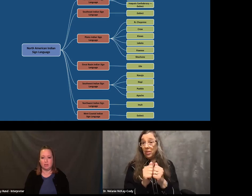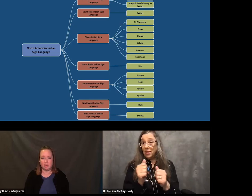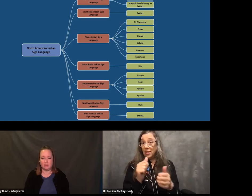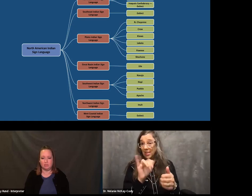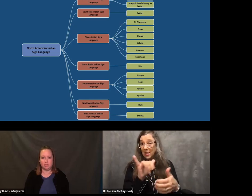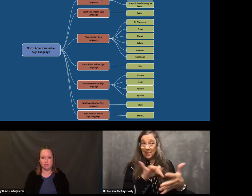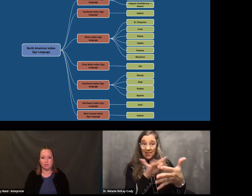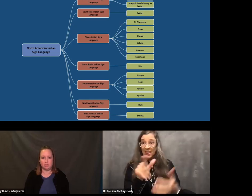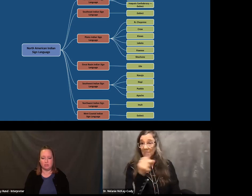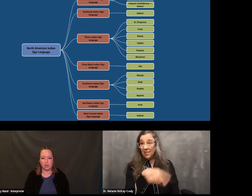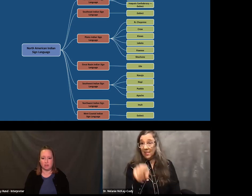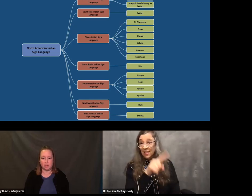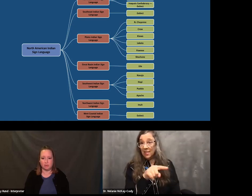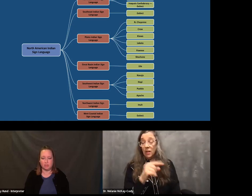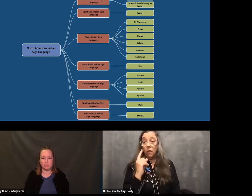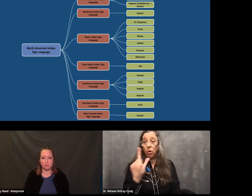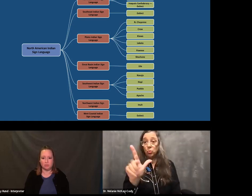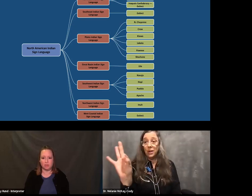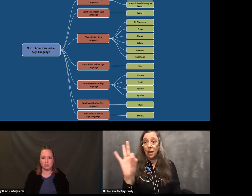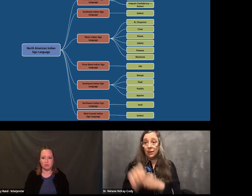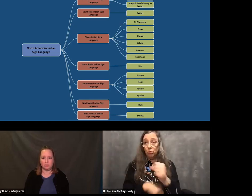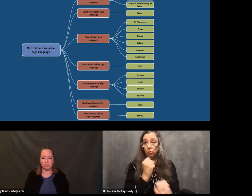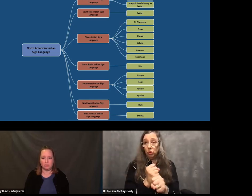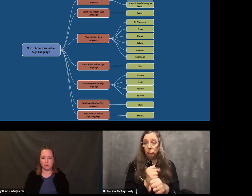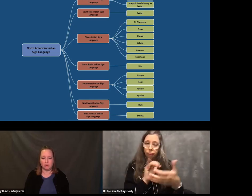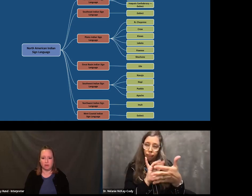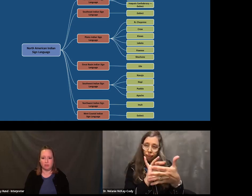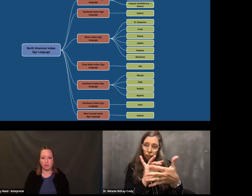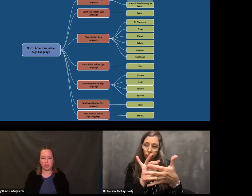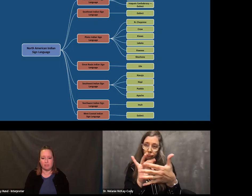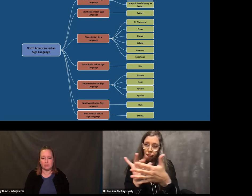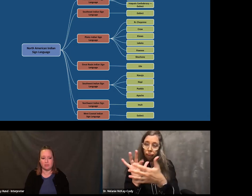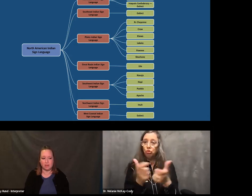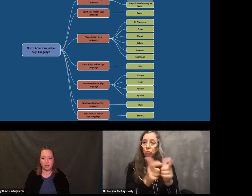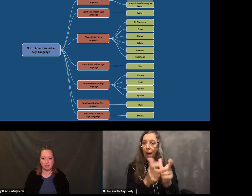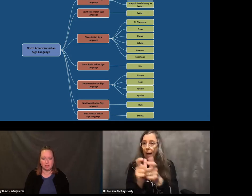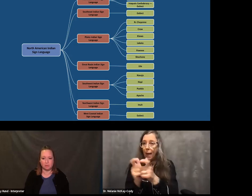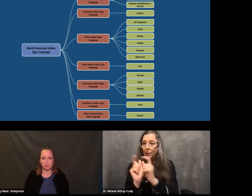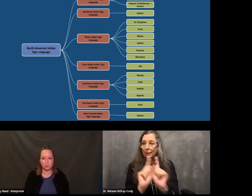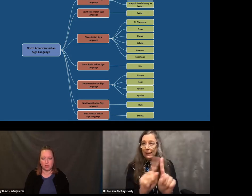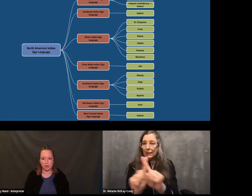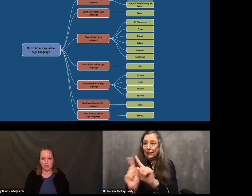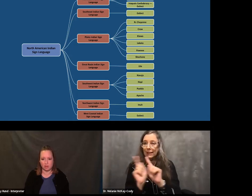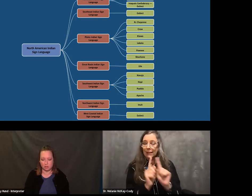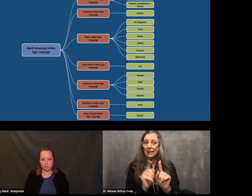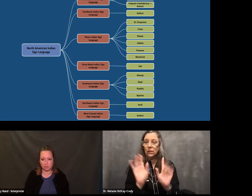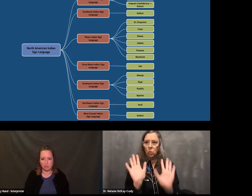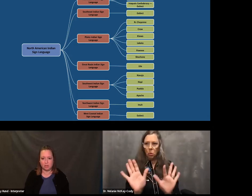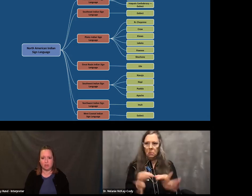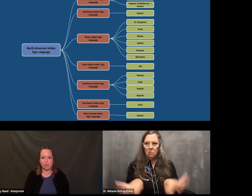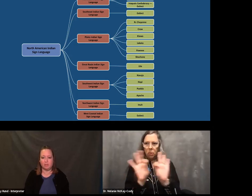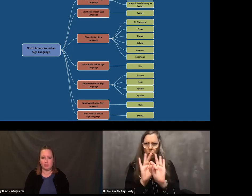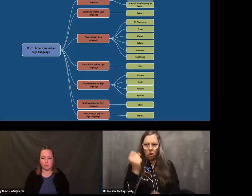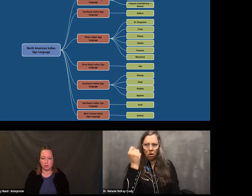native signed language used in North America. I have been studying this for 29 years.